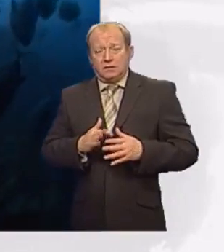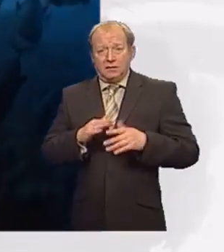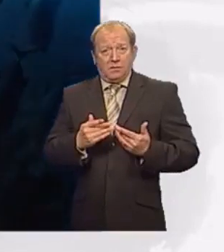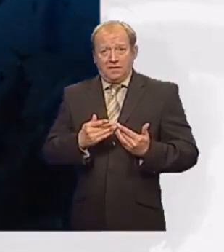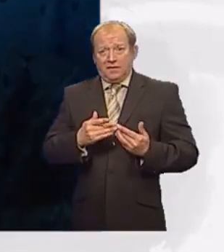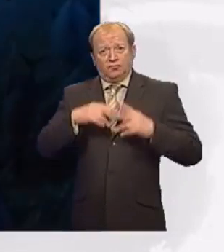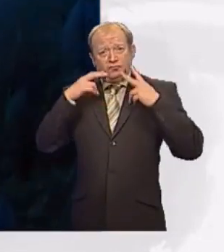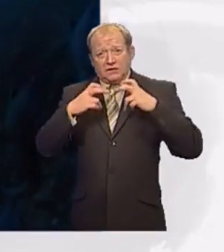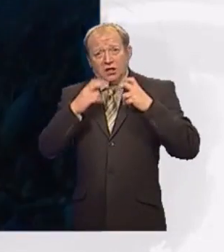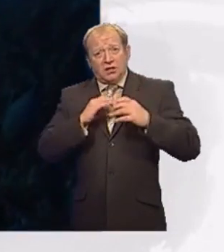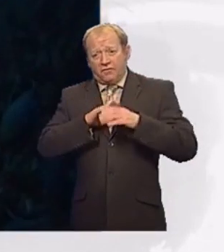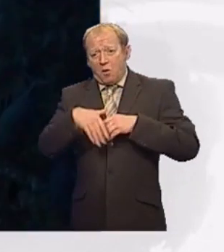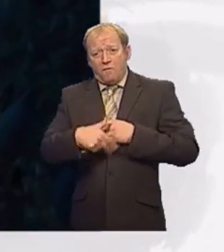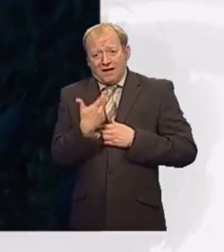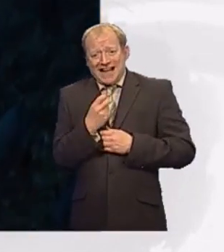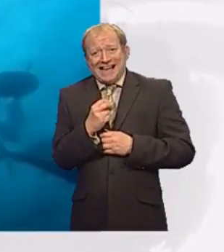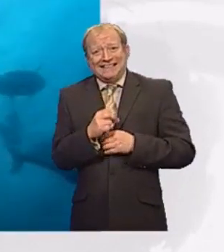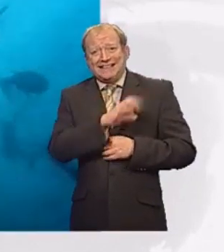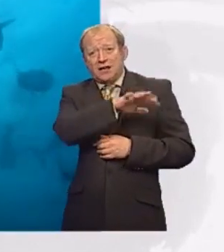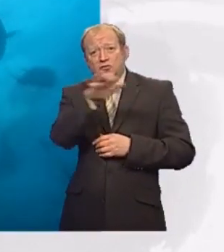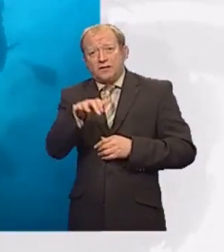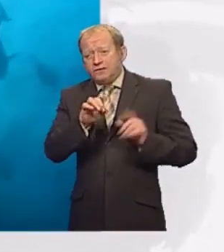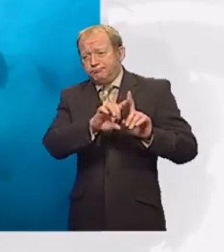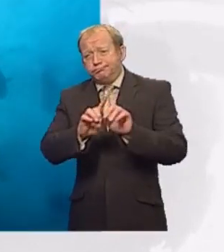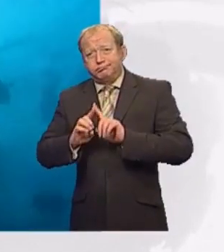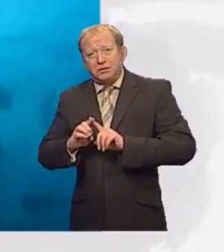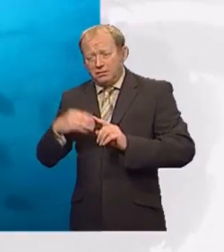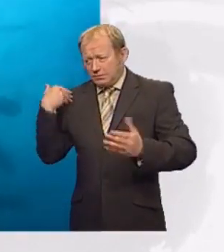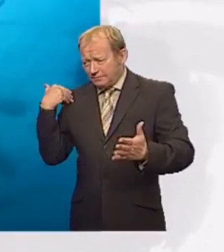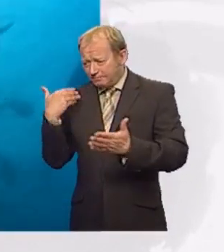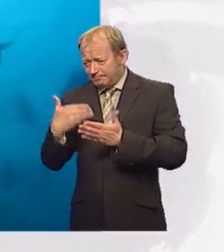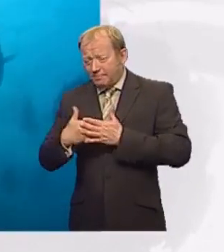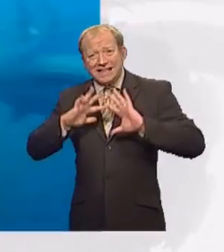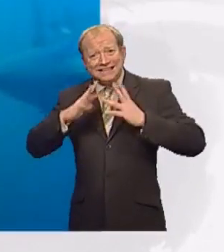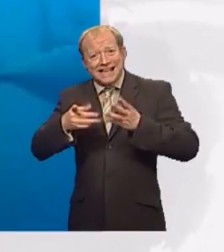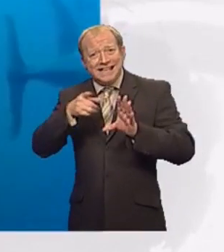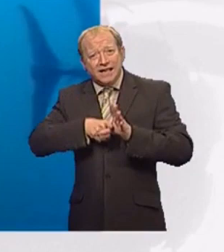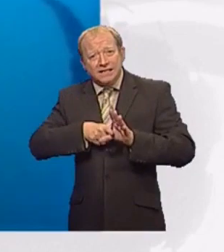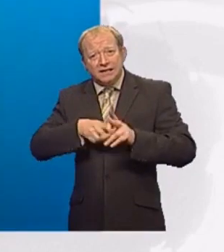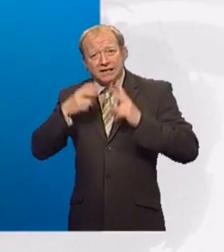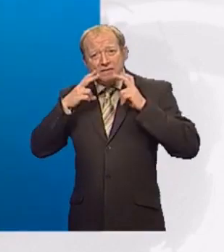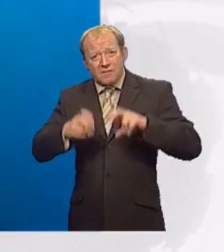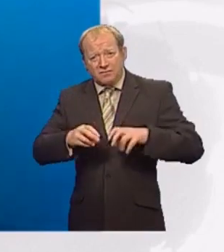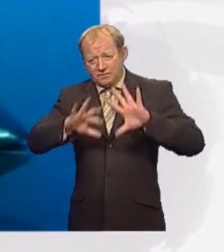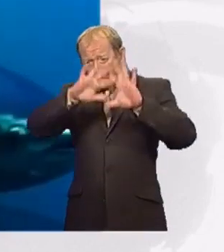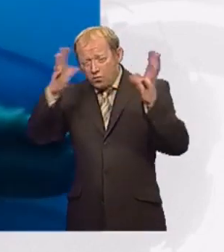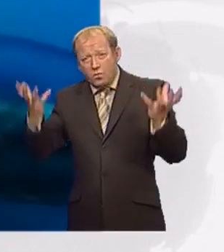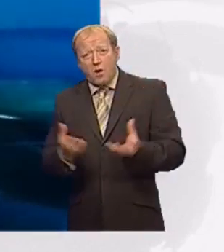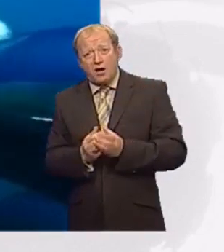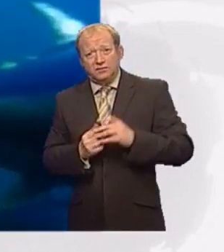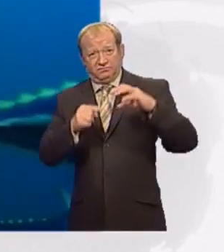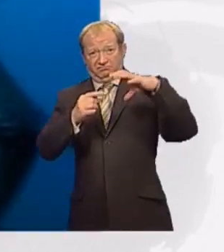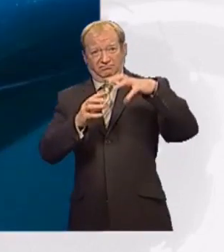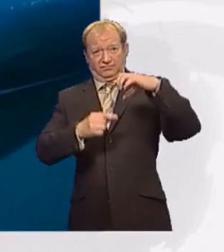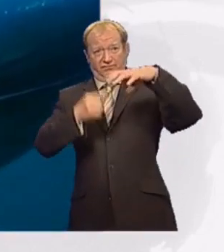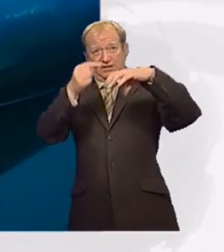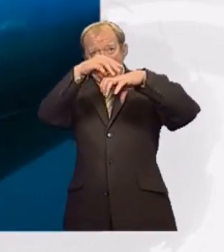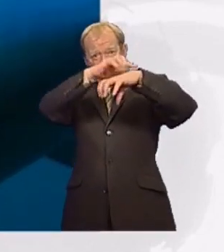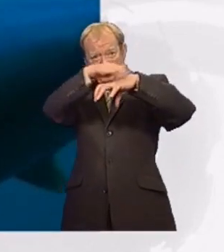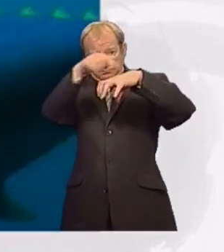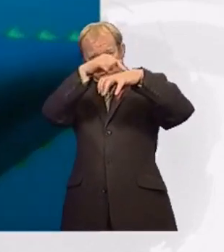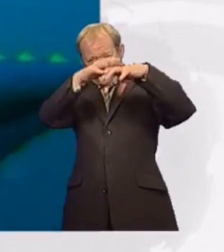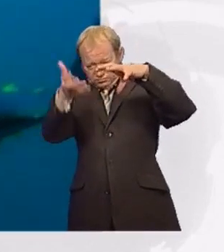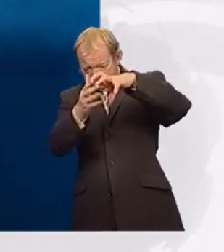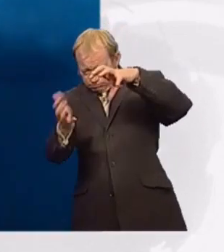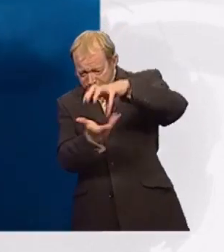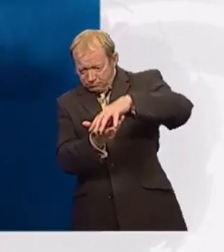With researchers from more than 80 countries spending a decade exploring waters from the poles to the tropics, from the coast to the deep ocean,